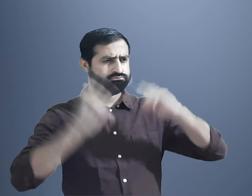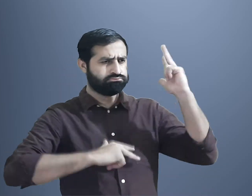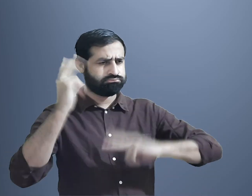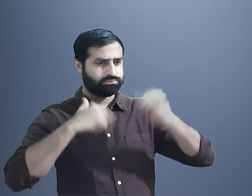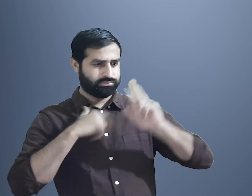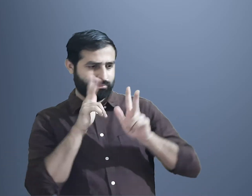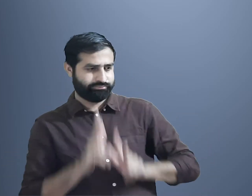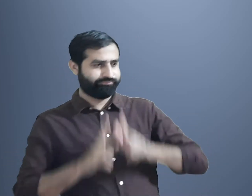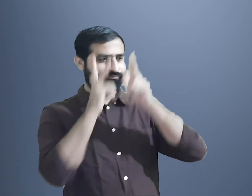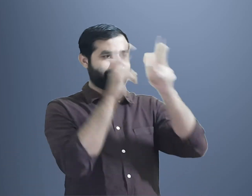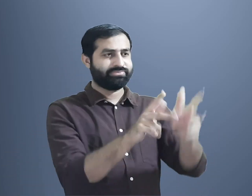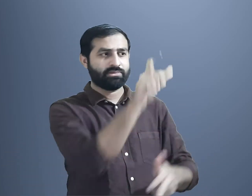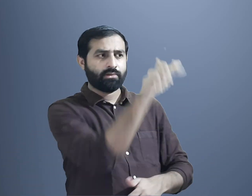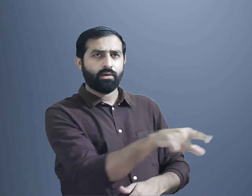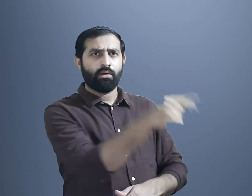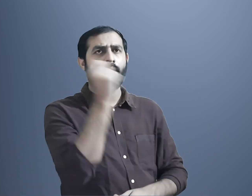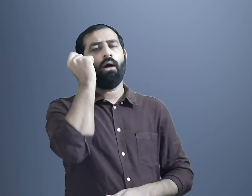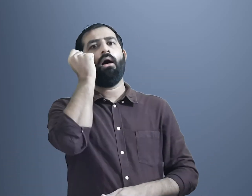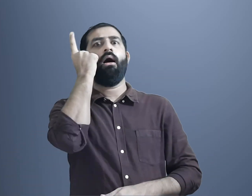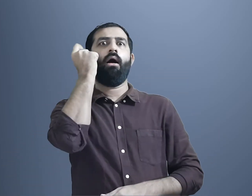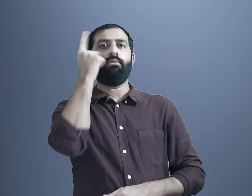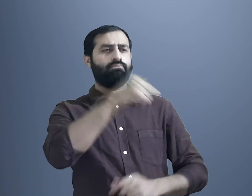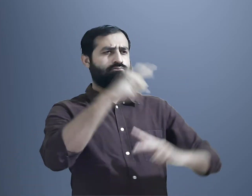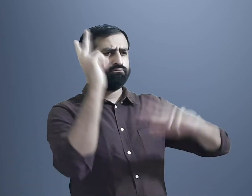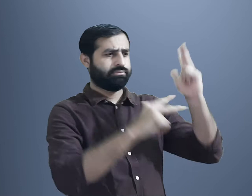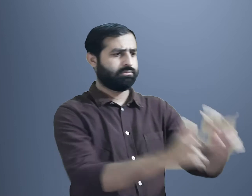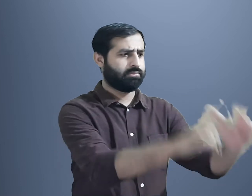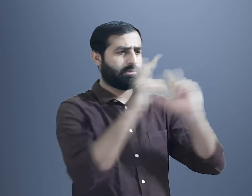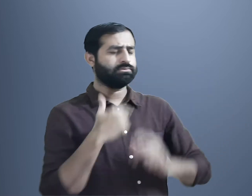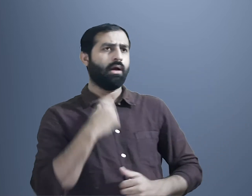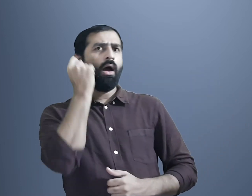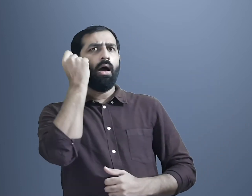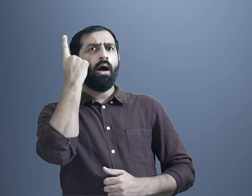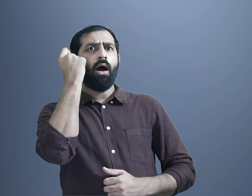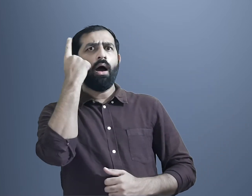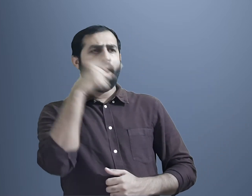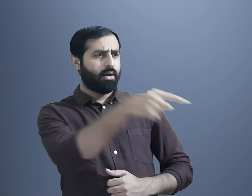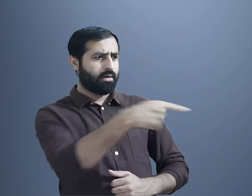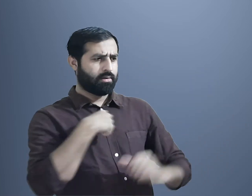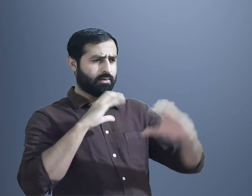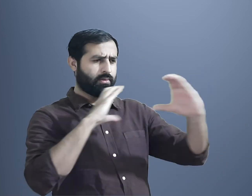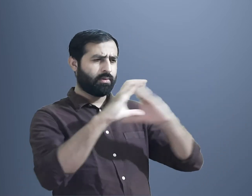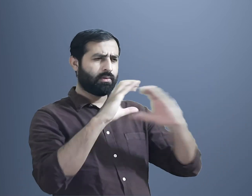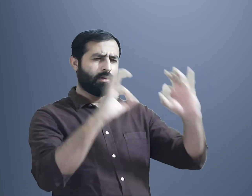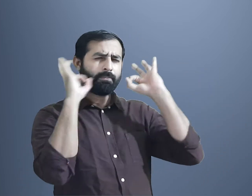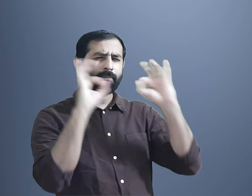communicates with another person, he or she may understand the message clearly. This is done by the use of